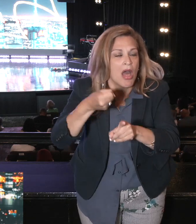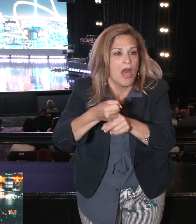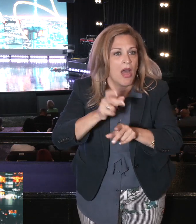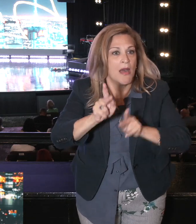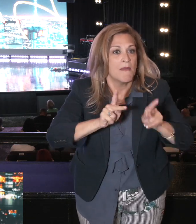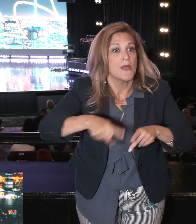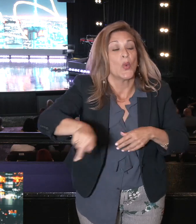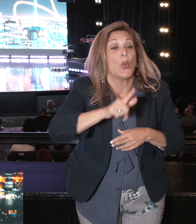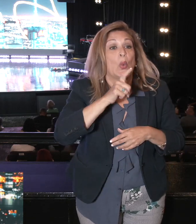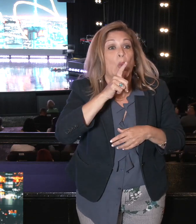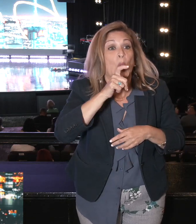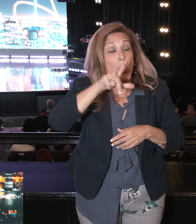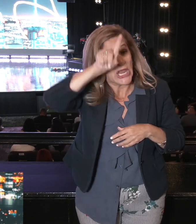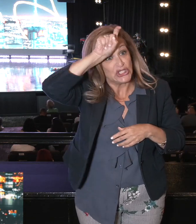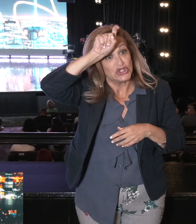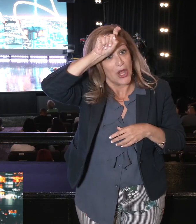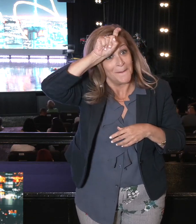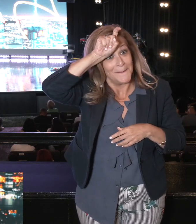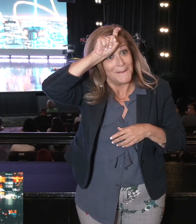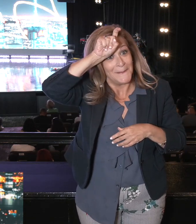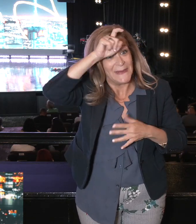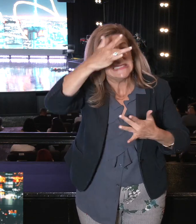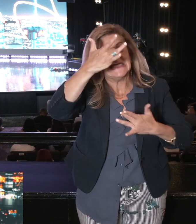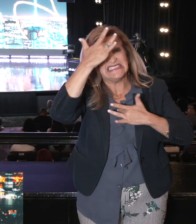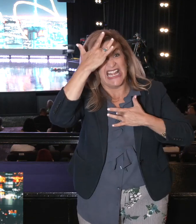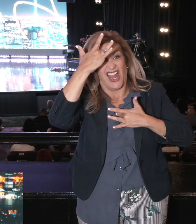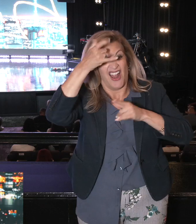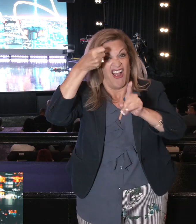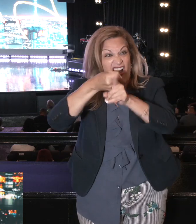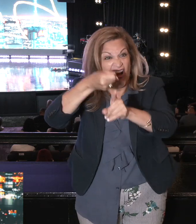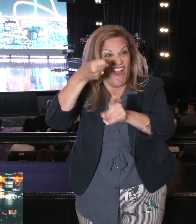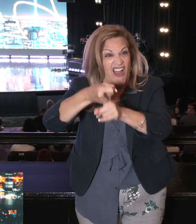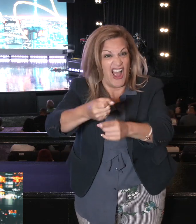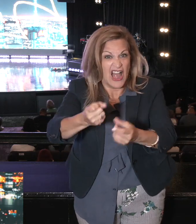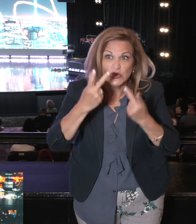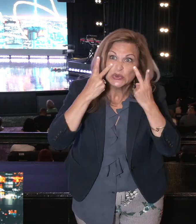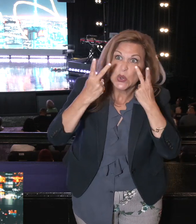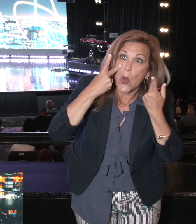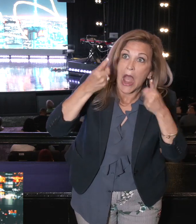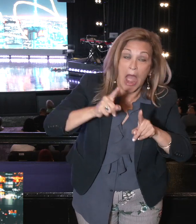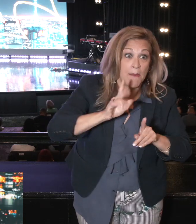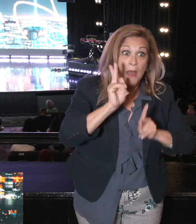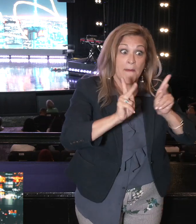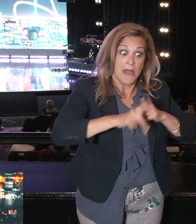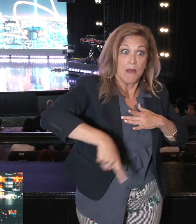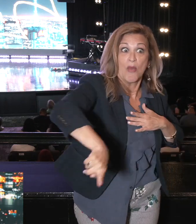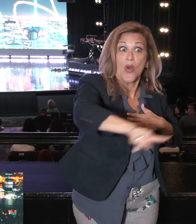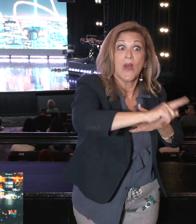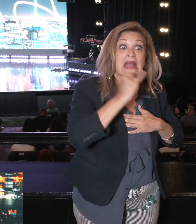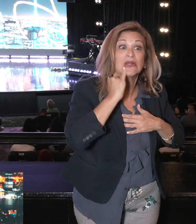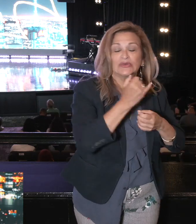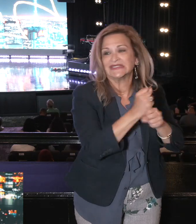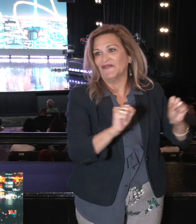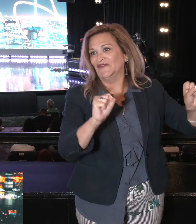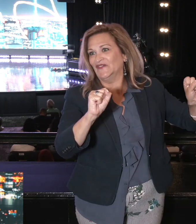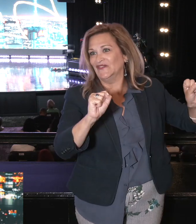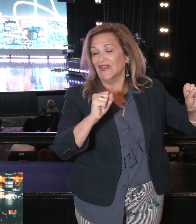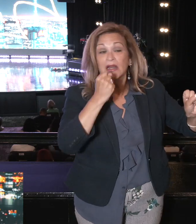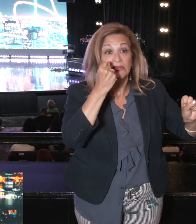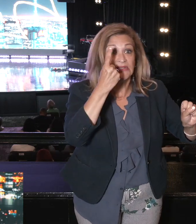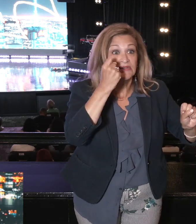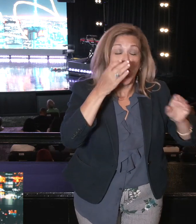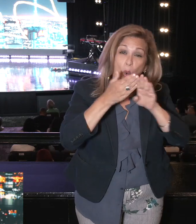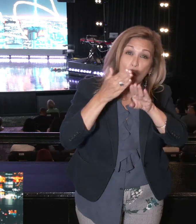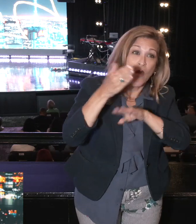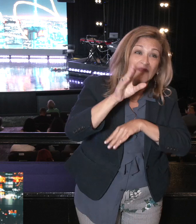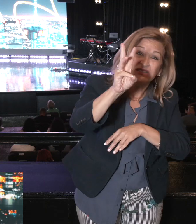Not the Israelites who lived in Goshen, but hit the Egyptians. They saw the deliverance of 600,000 men, not